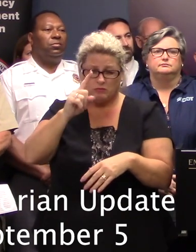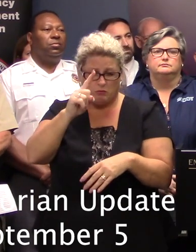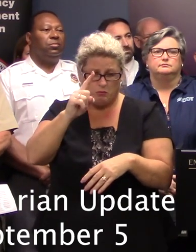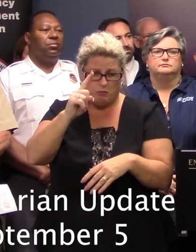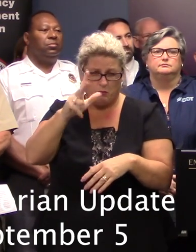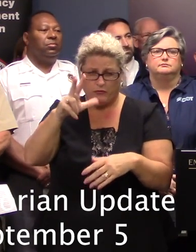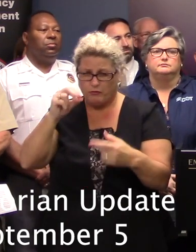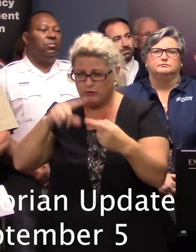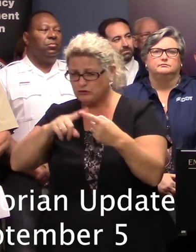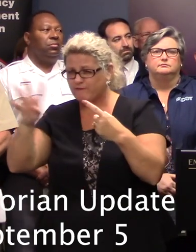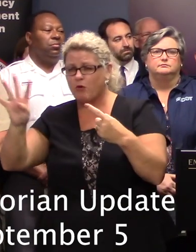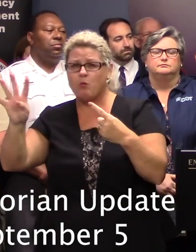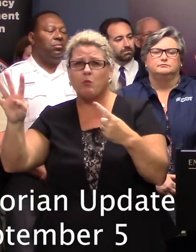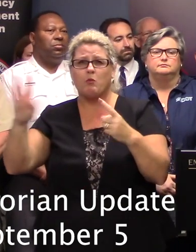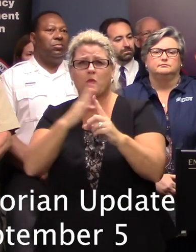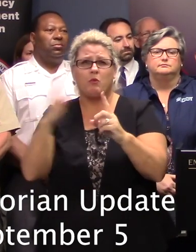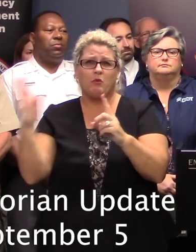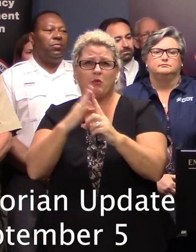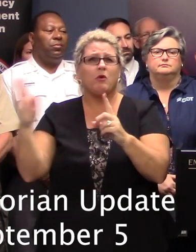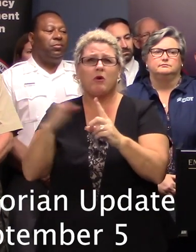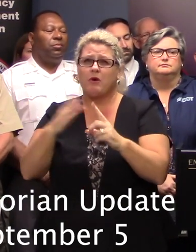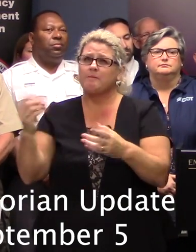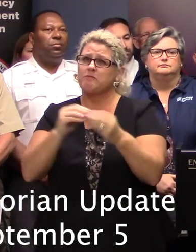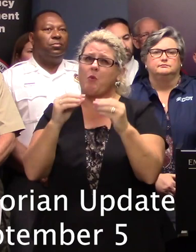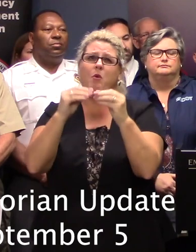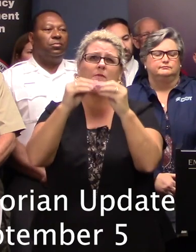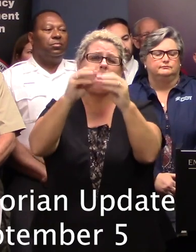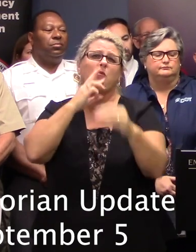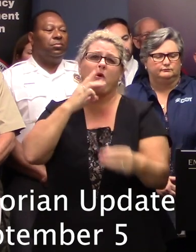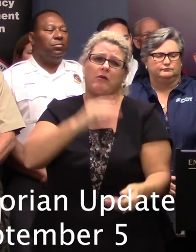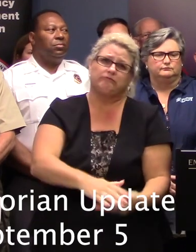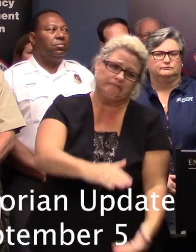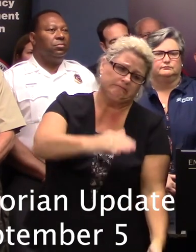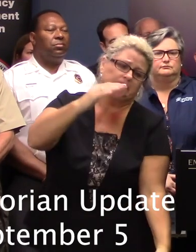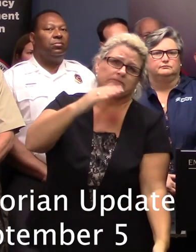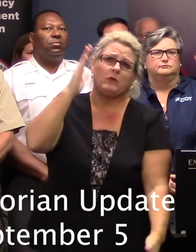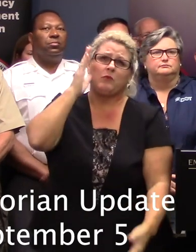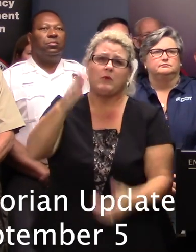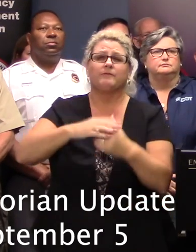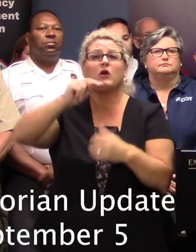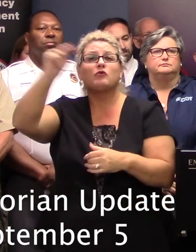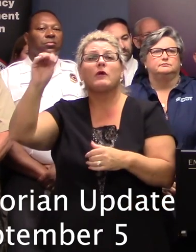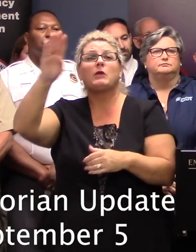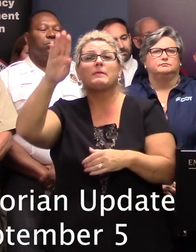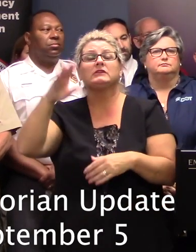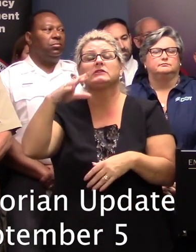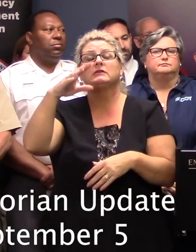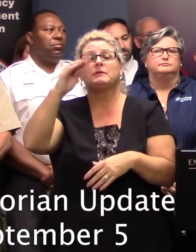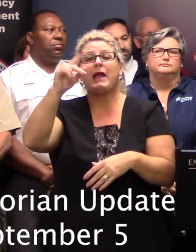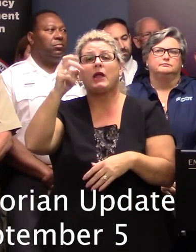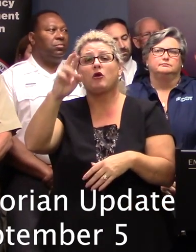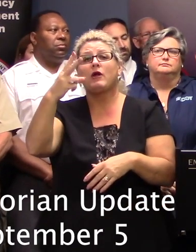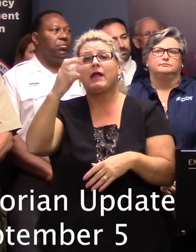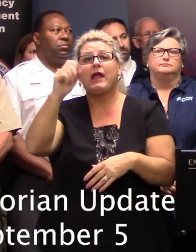.30 and 4 o'clock. So that's when the water will be highest there. North Myrtle Beach Mayor Marion Hadley said that in